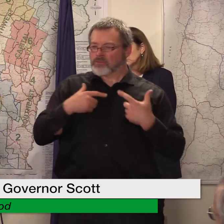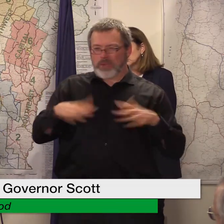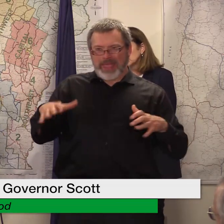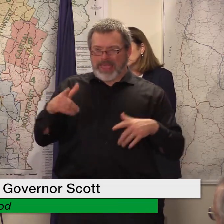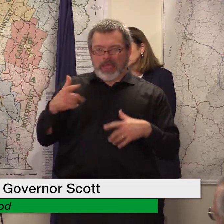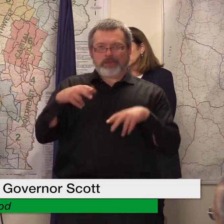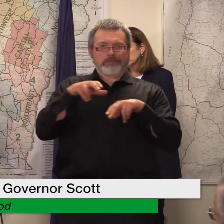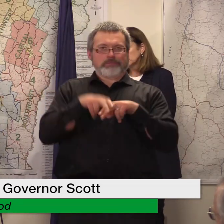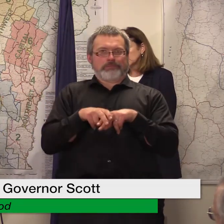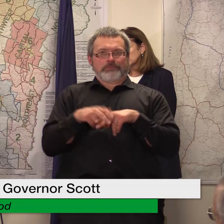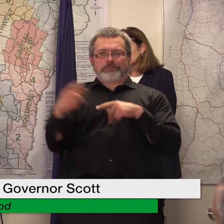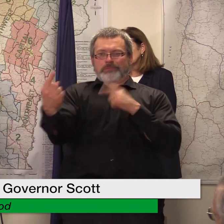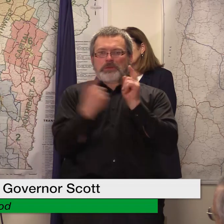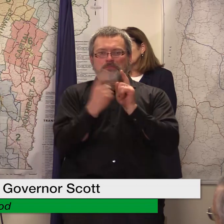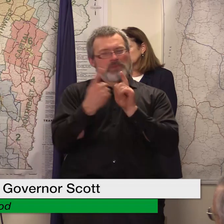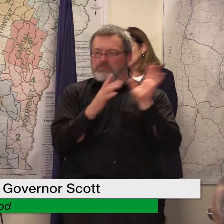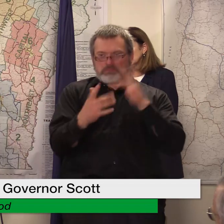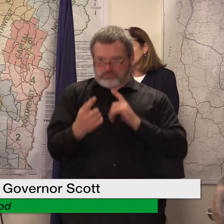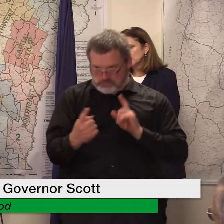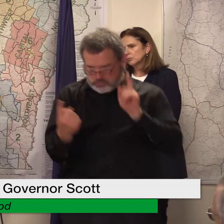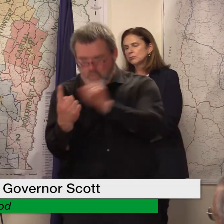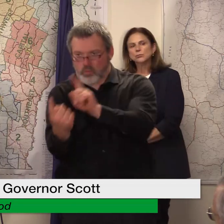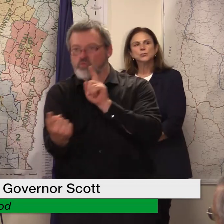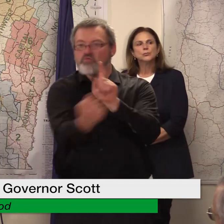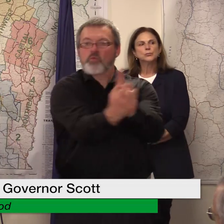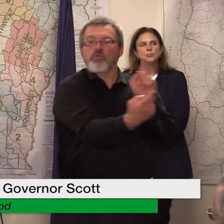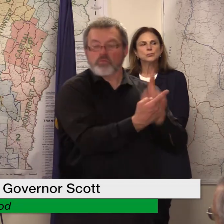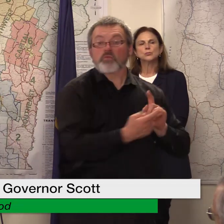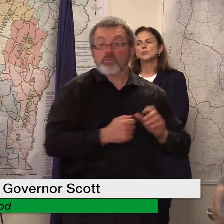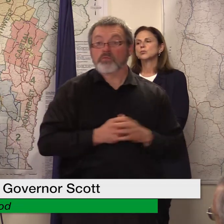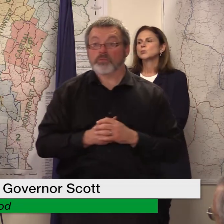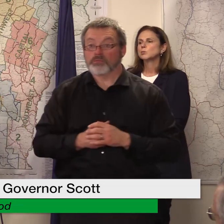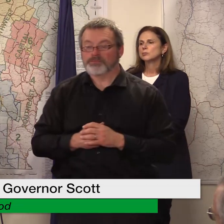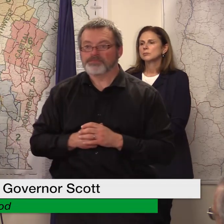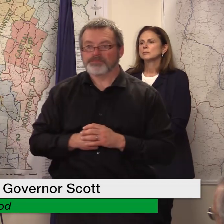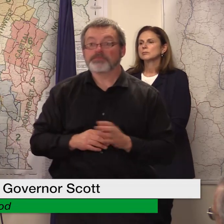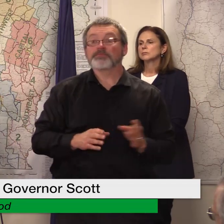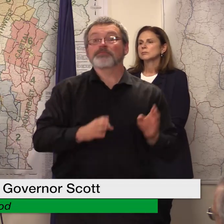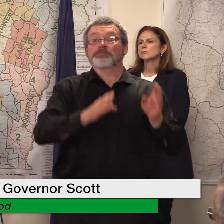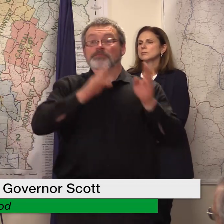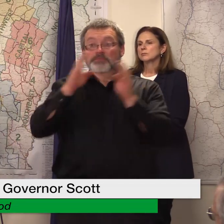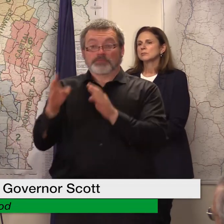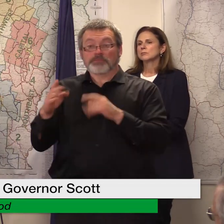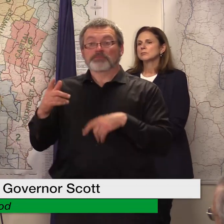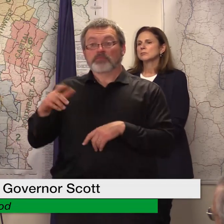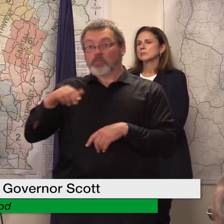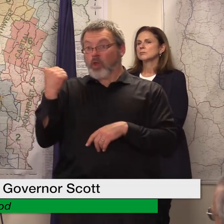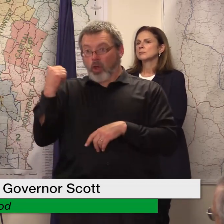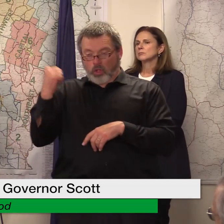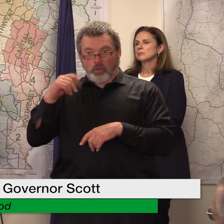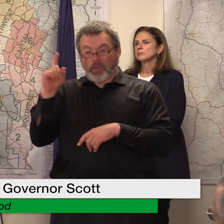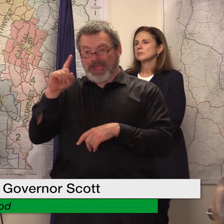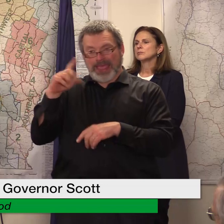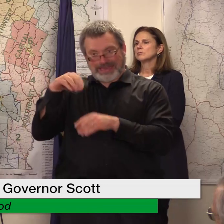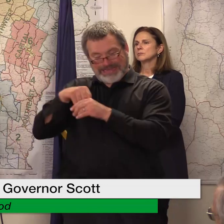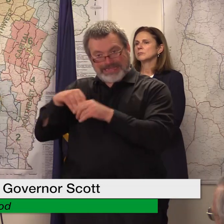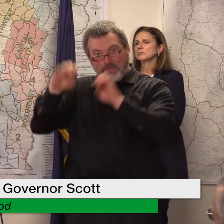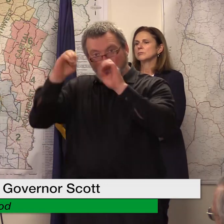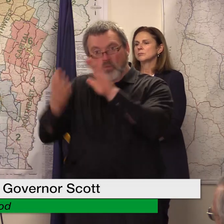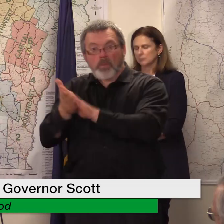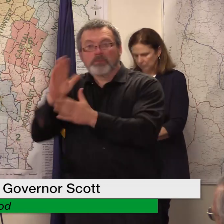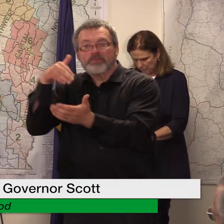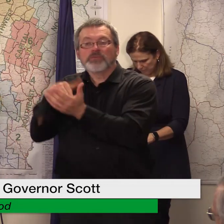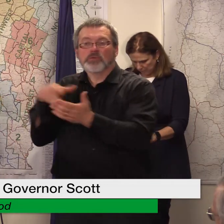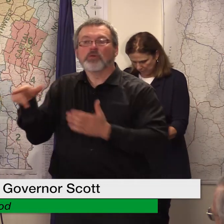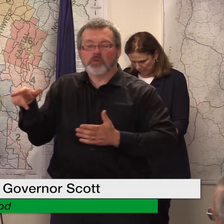and then we also have just the extra folks that are covering down in the emergency operation center and they'll stay on as long as the